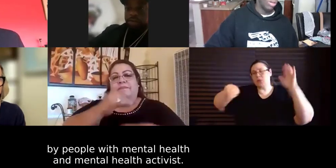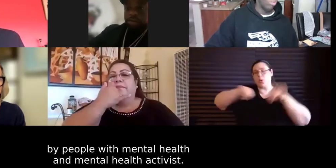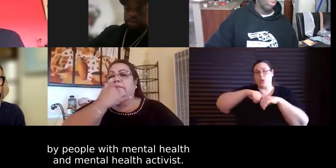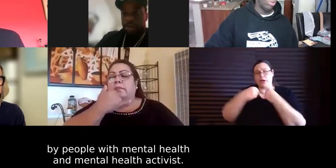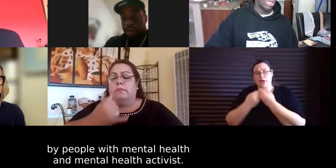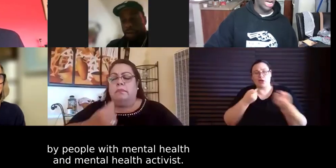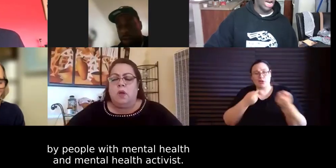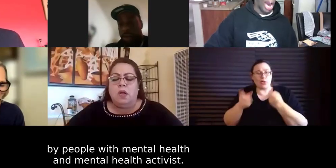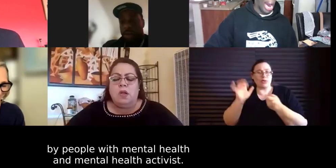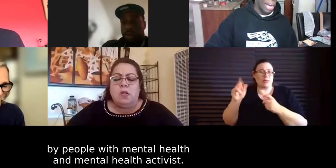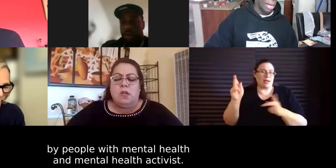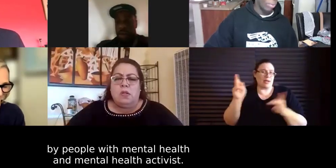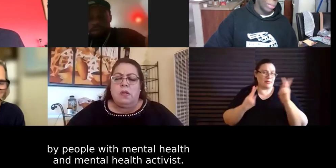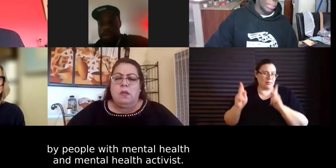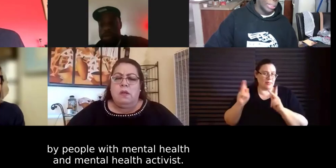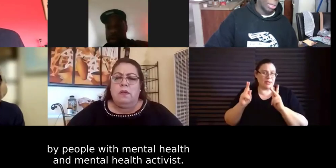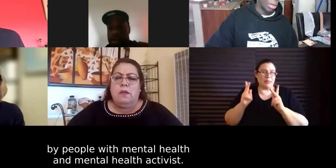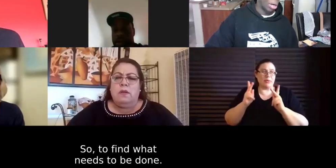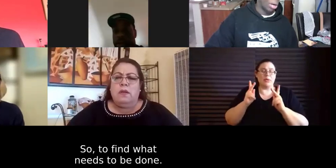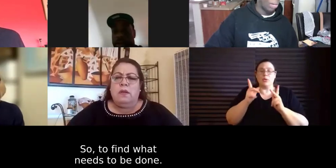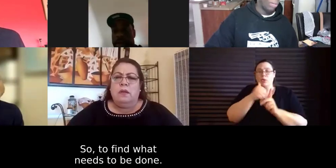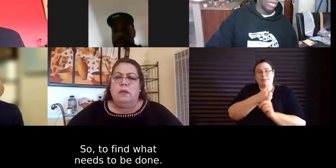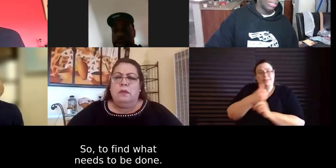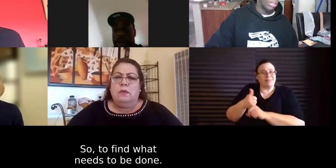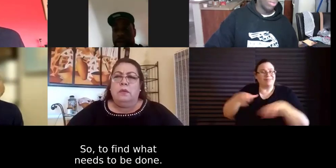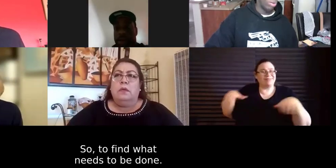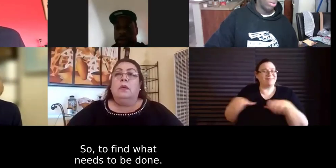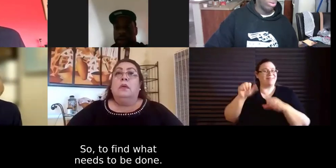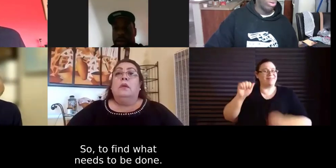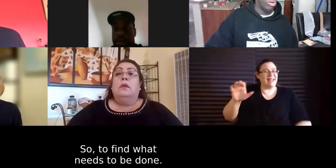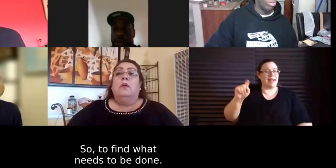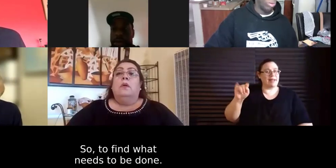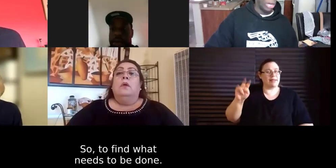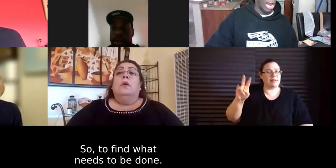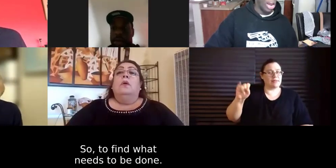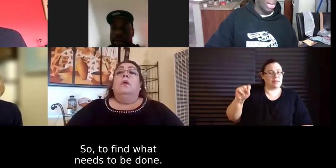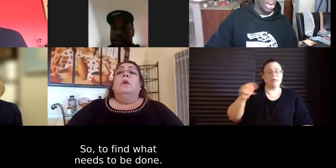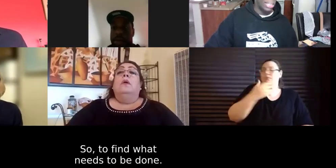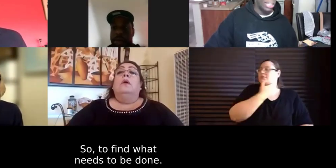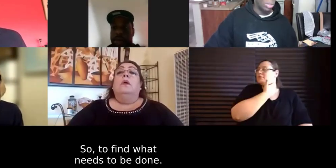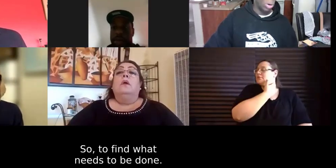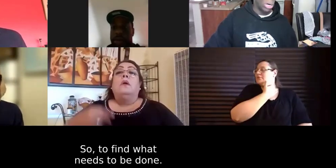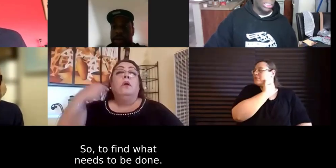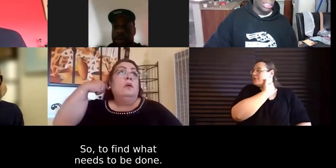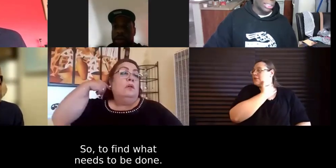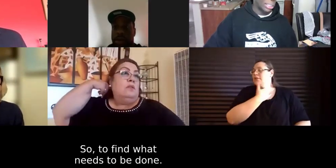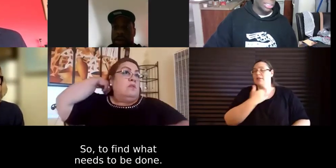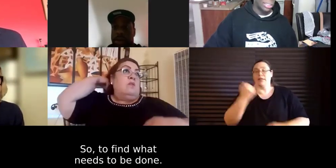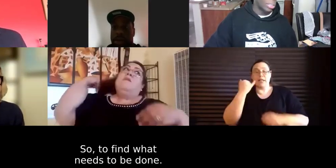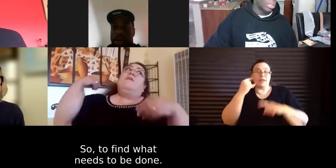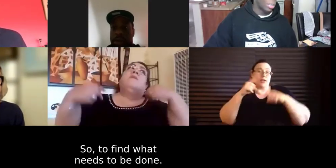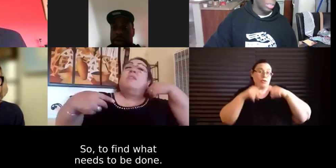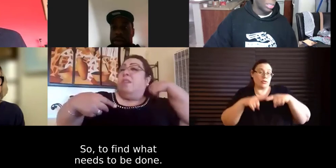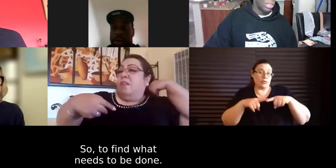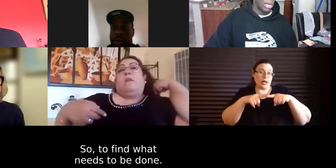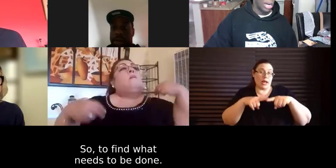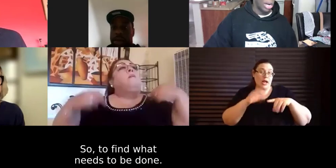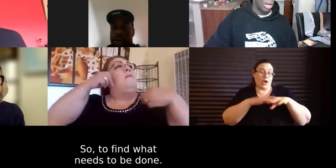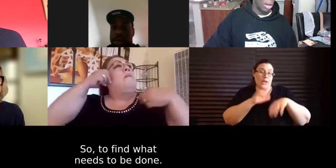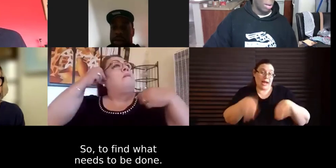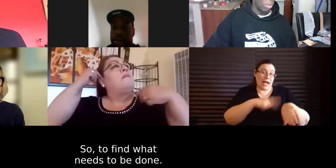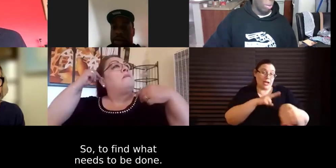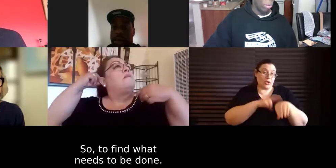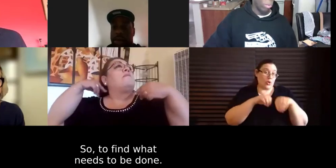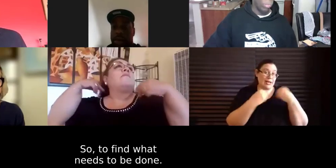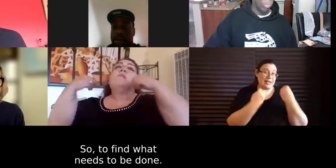mental health and people that are activists because if you rely on national organizations they're not